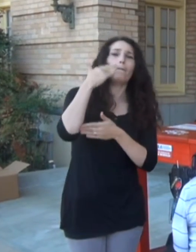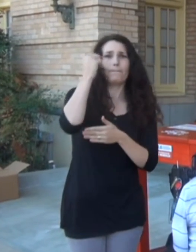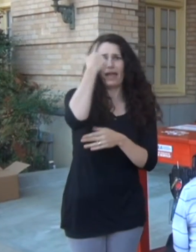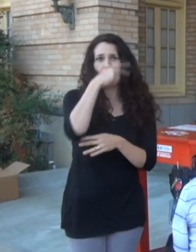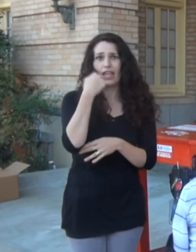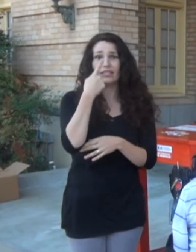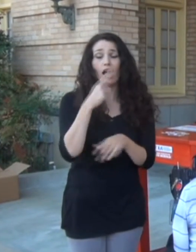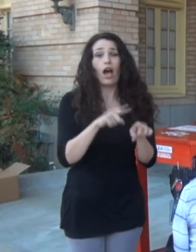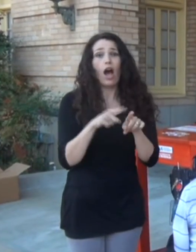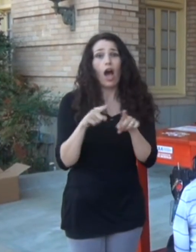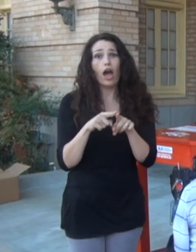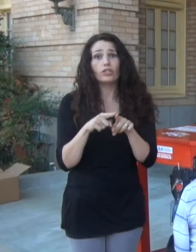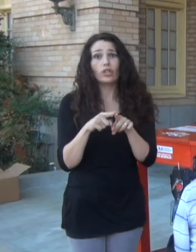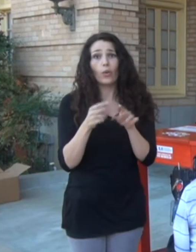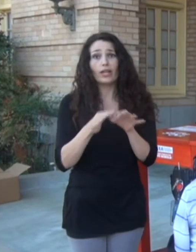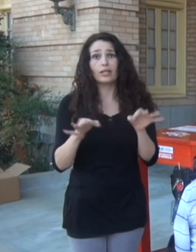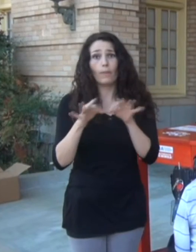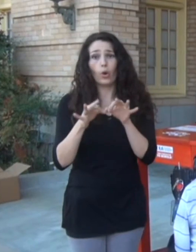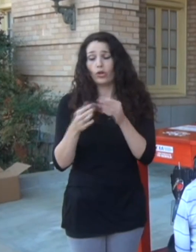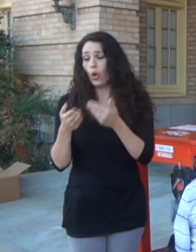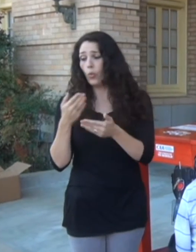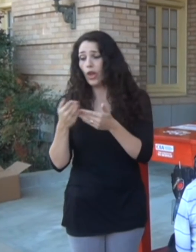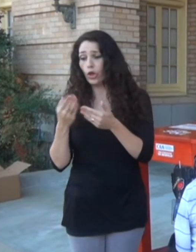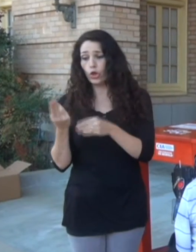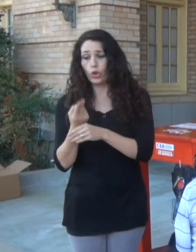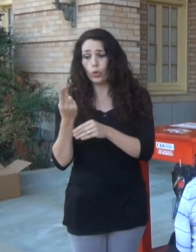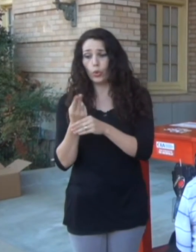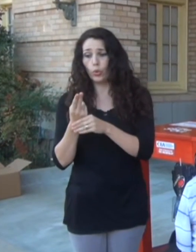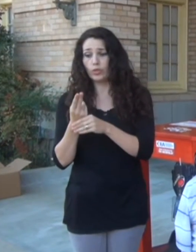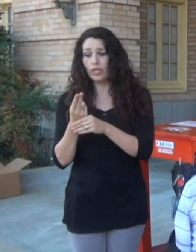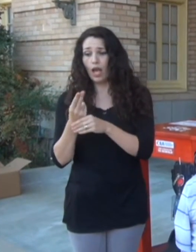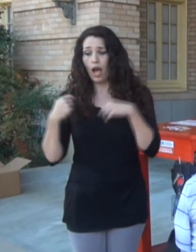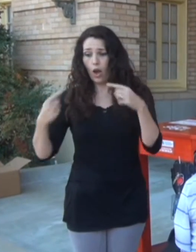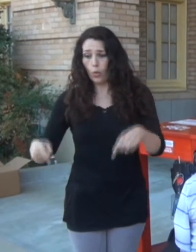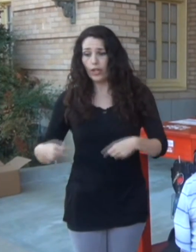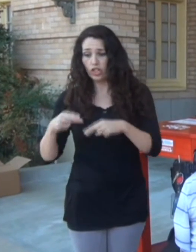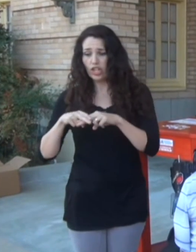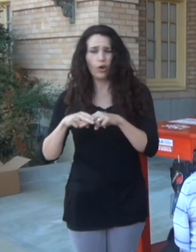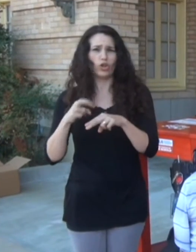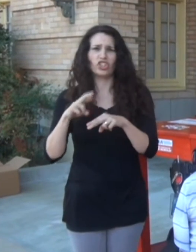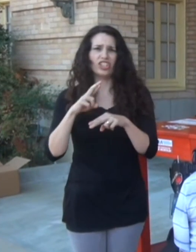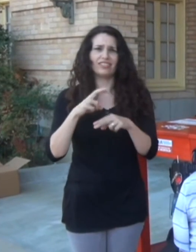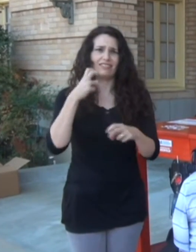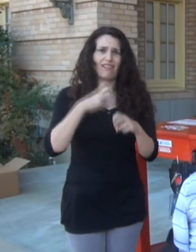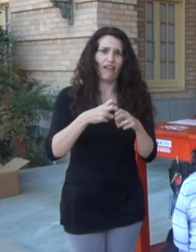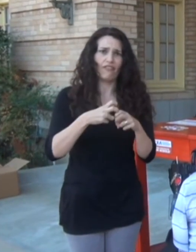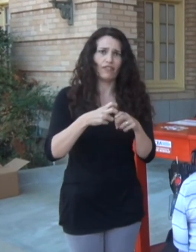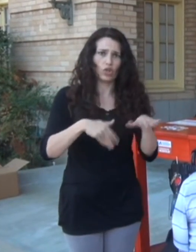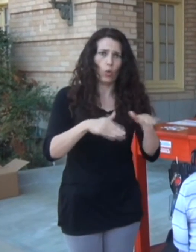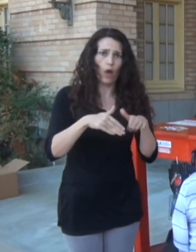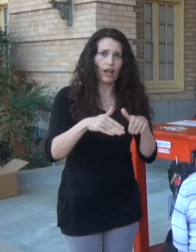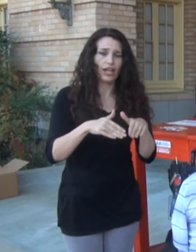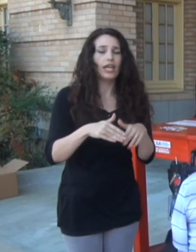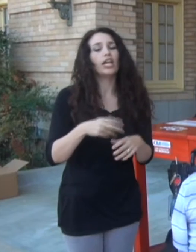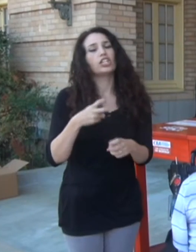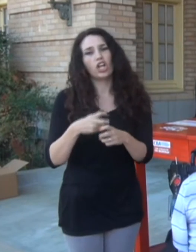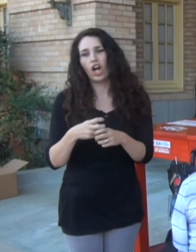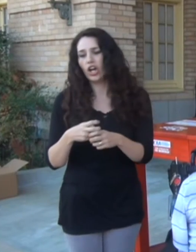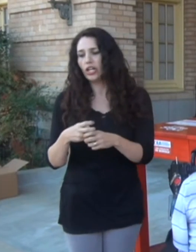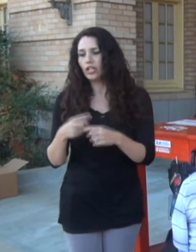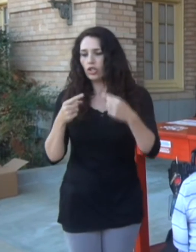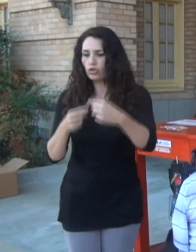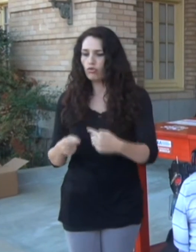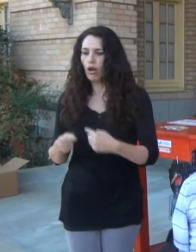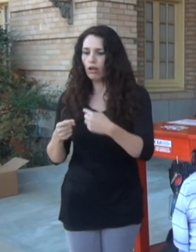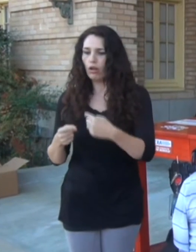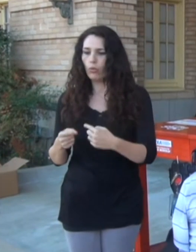whether you are using a wheelchair or it's difficult for you to walk, it's hard to fight the earth when it's moving. So the best thing to do is try